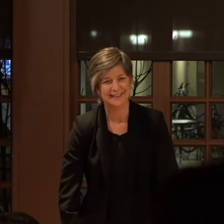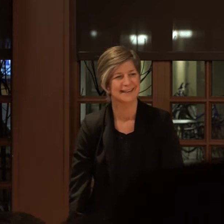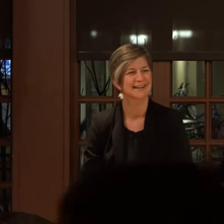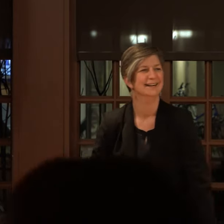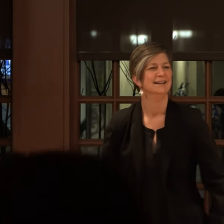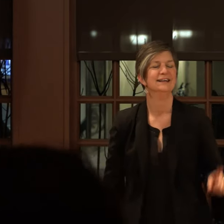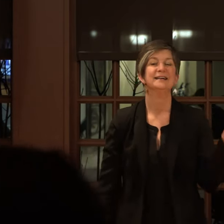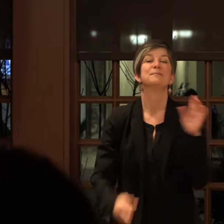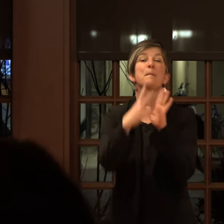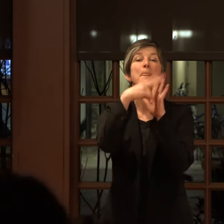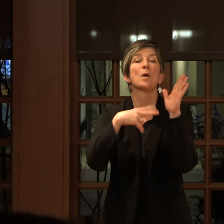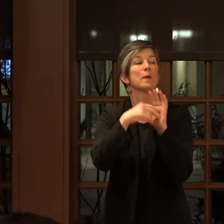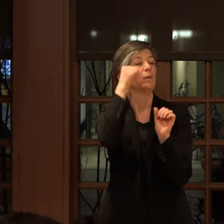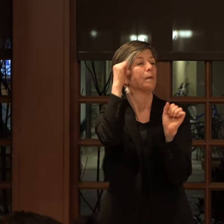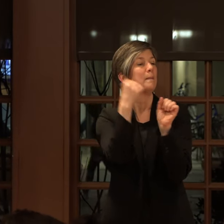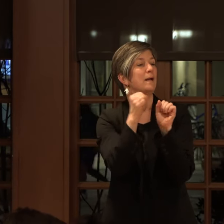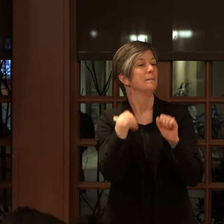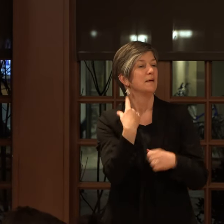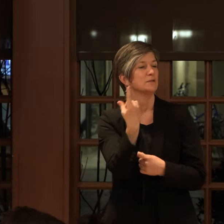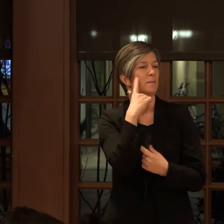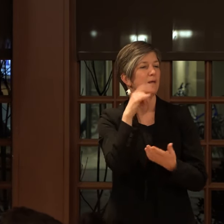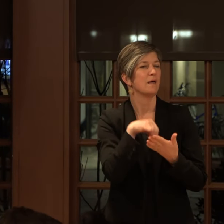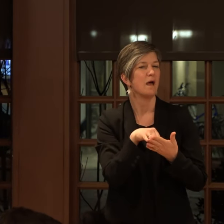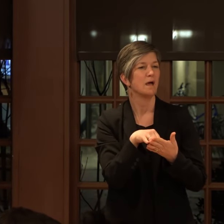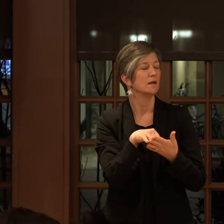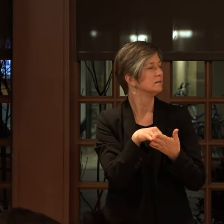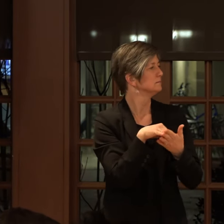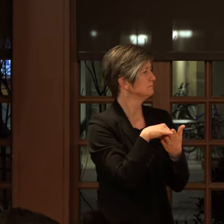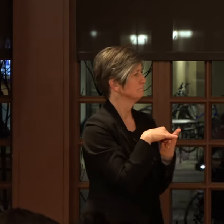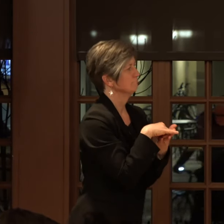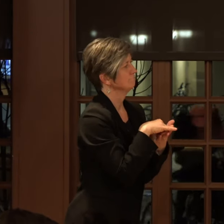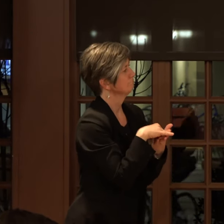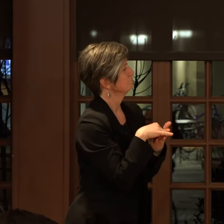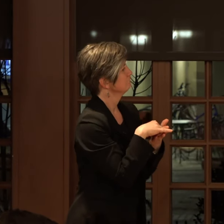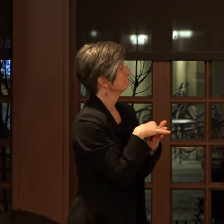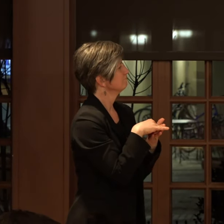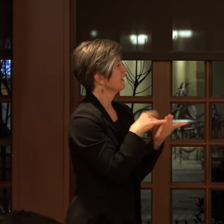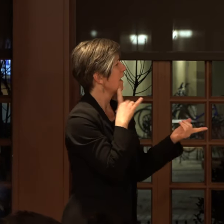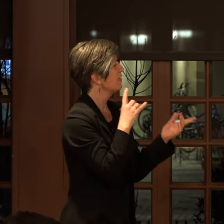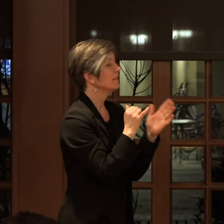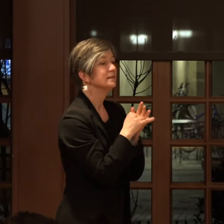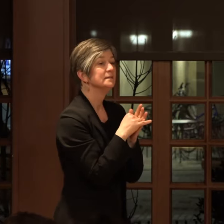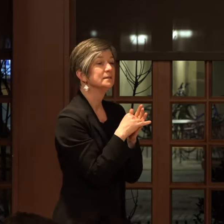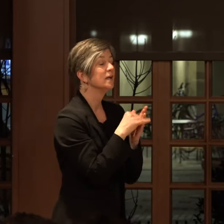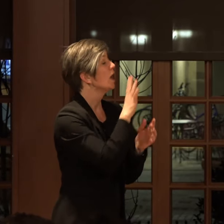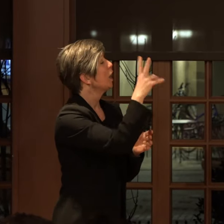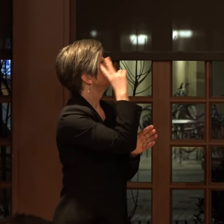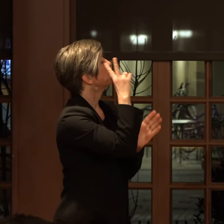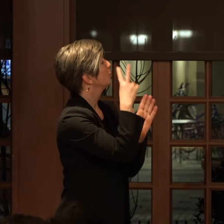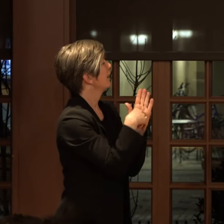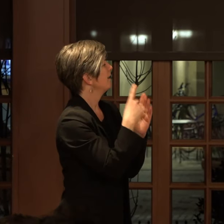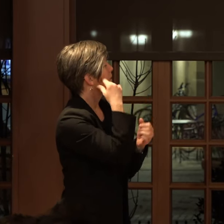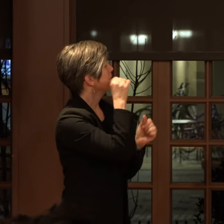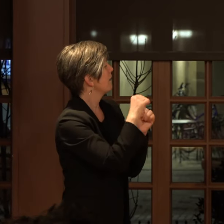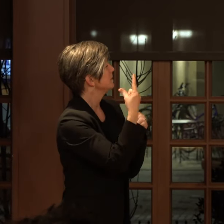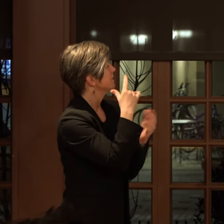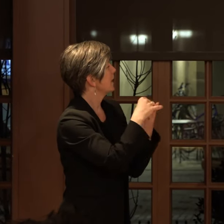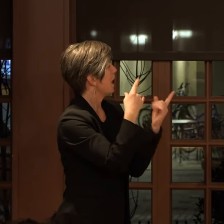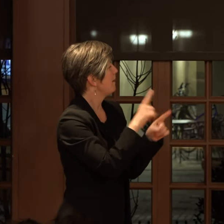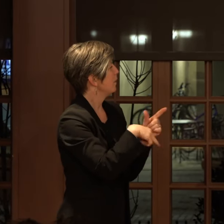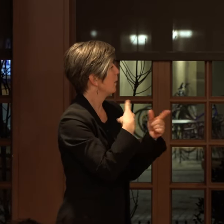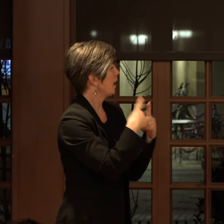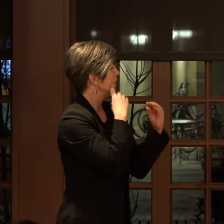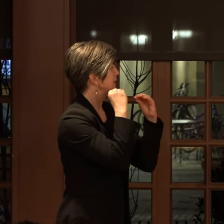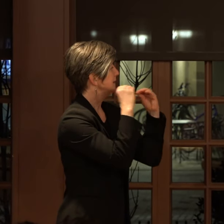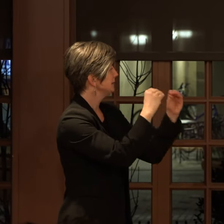You're reading reminded me of something that happened when I